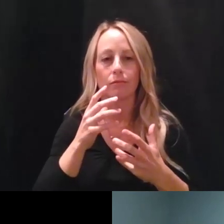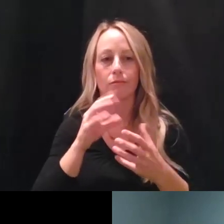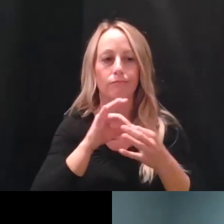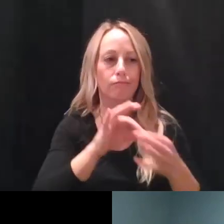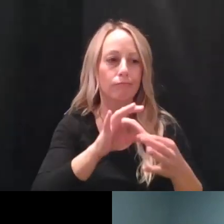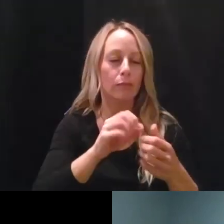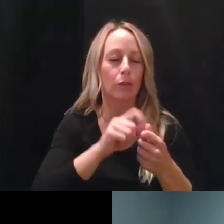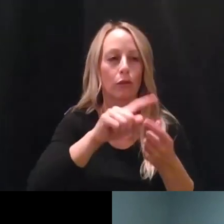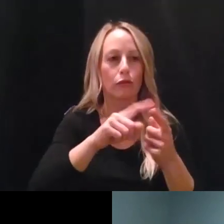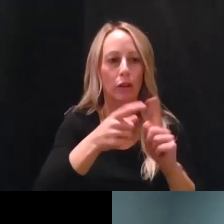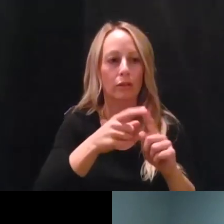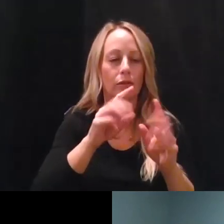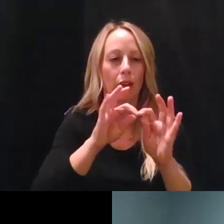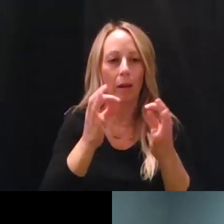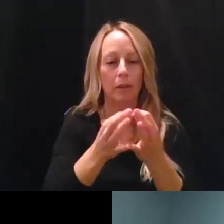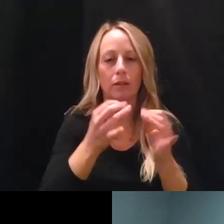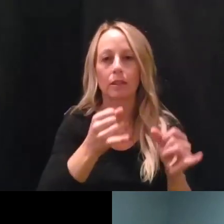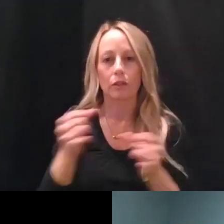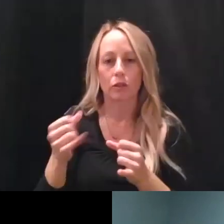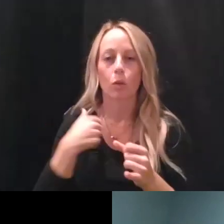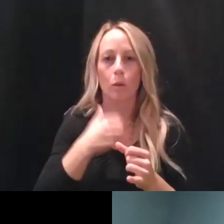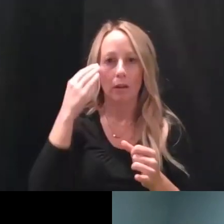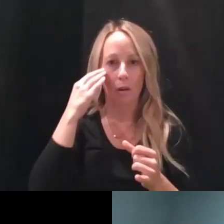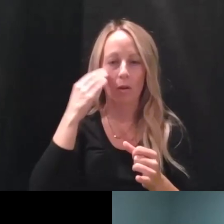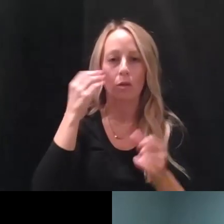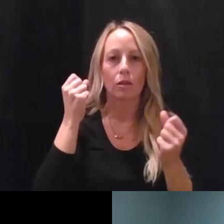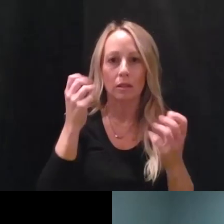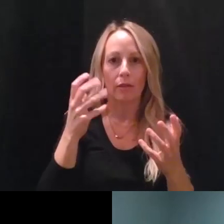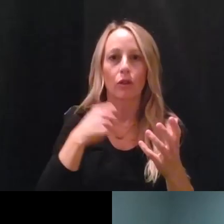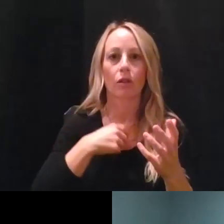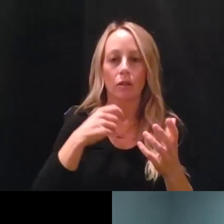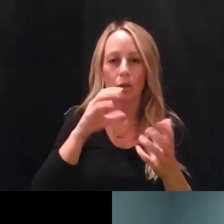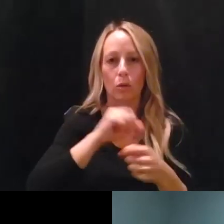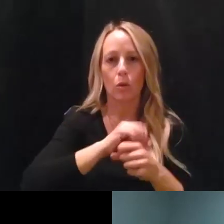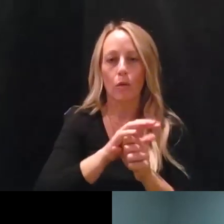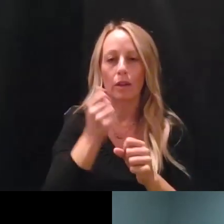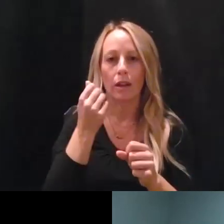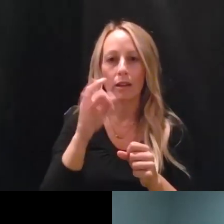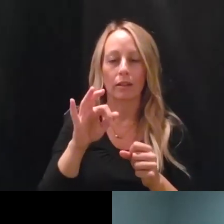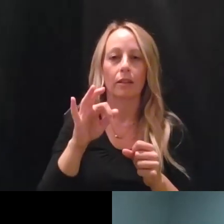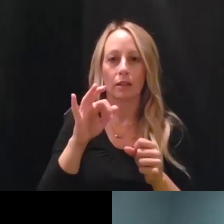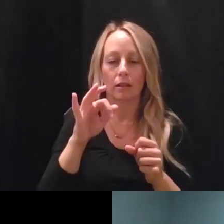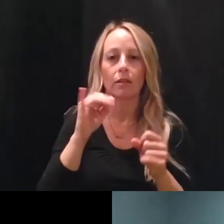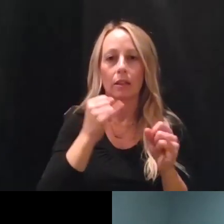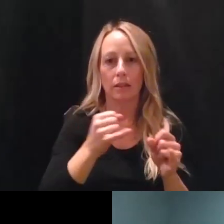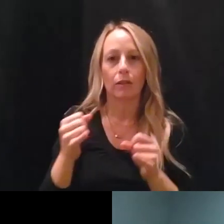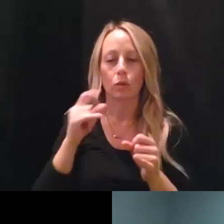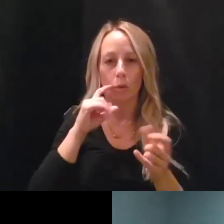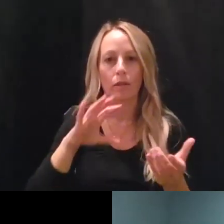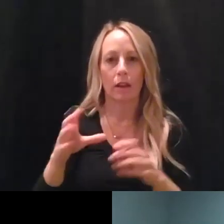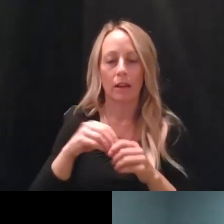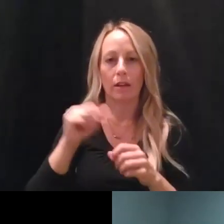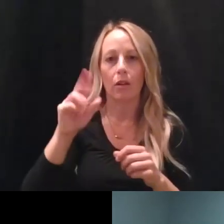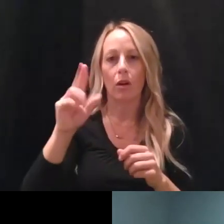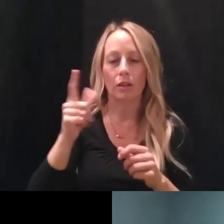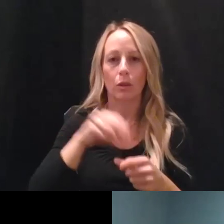of at least 31 COVID-19 patients who have died in August, including the three today. In addition,